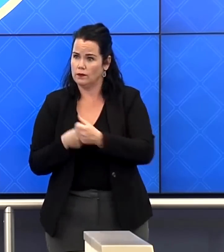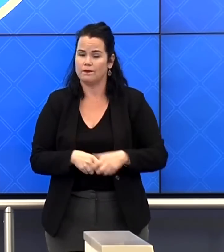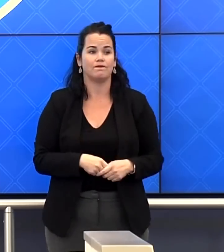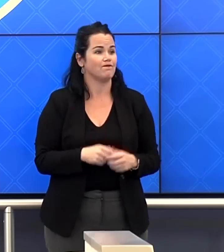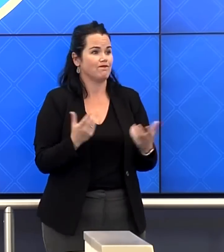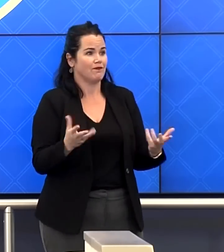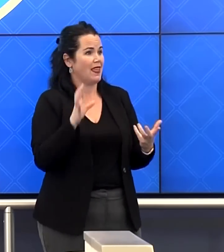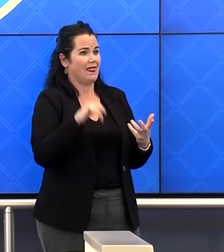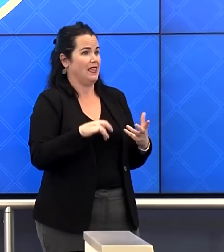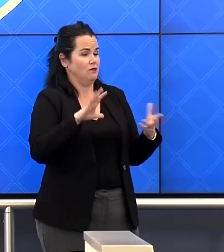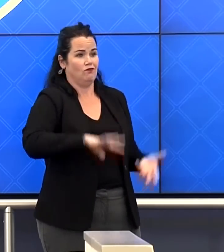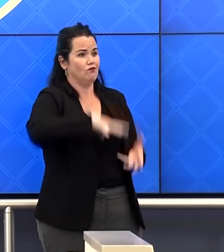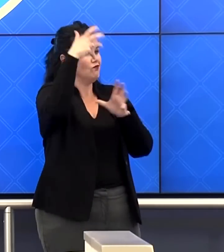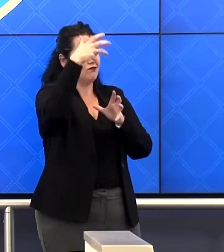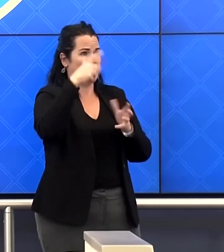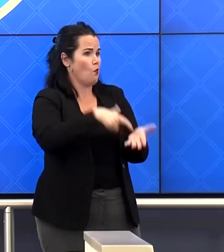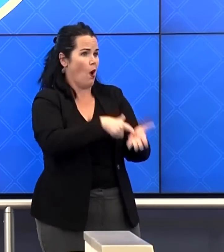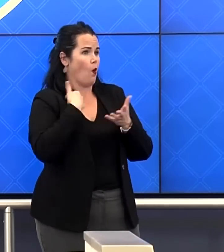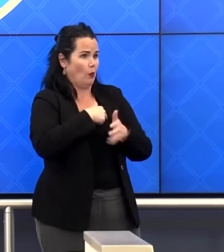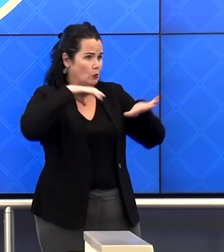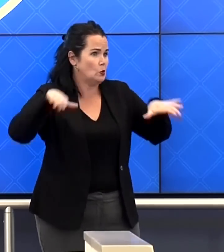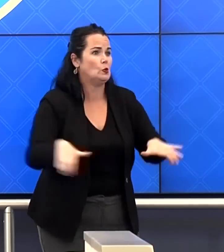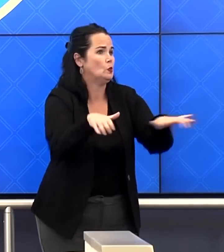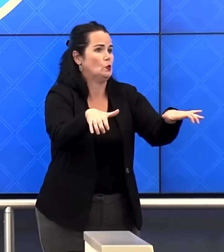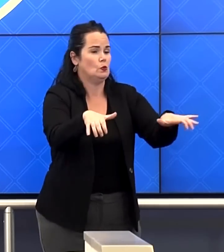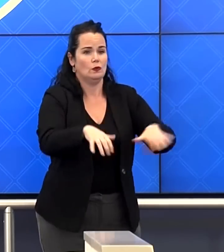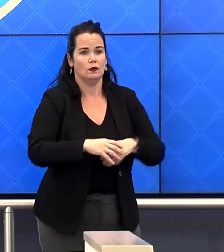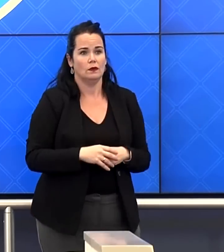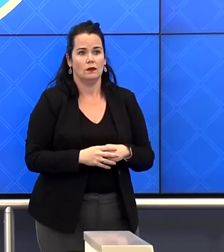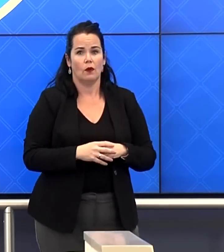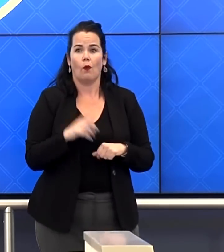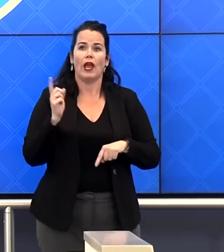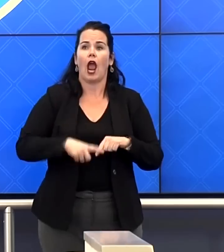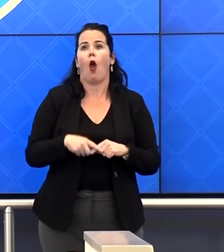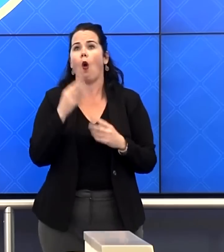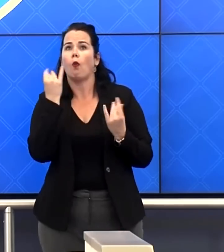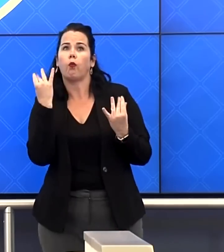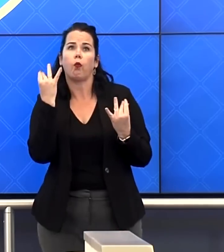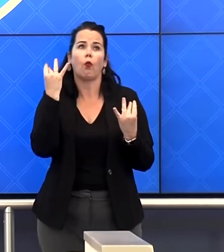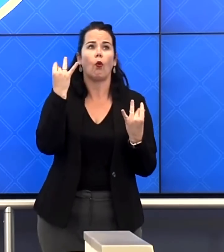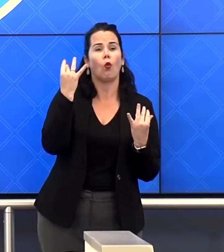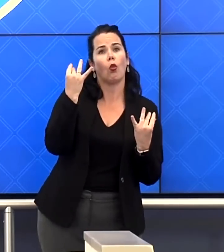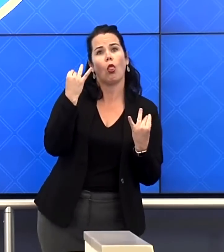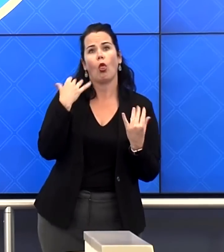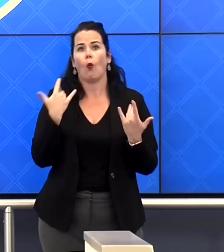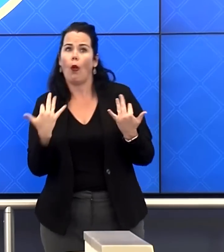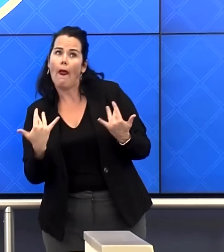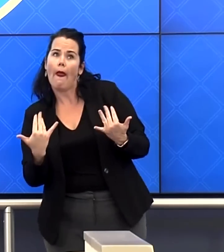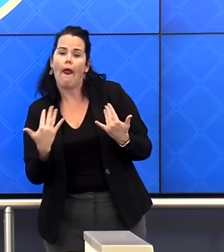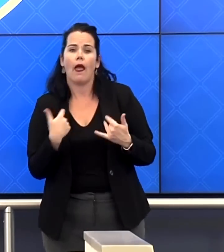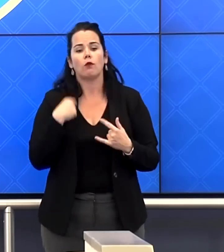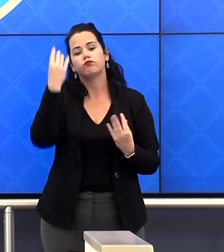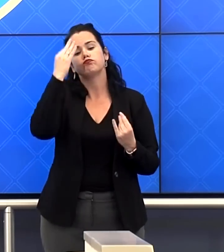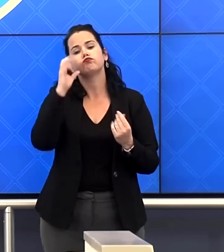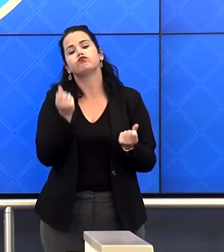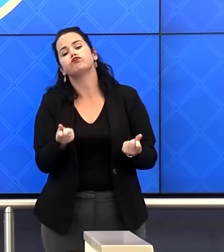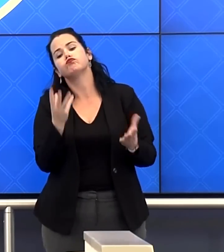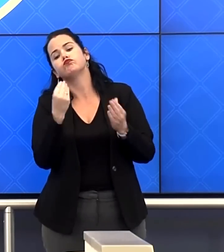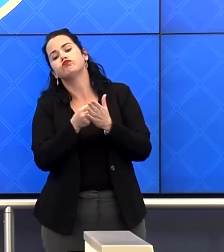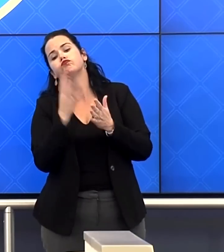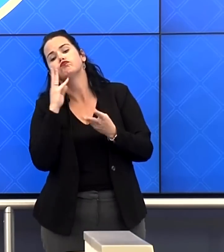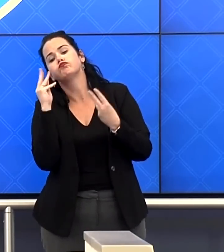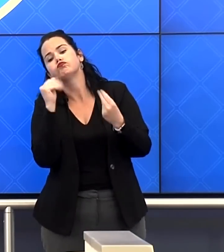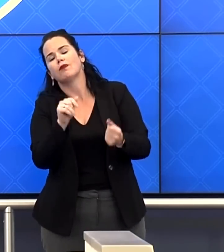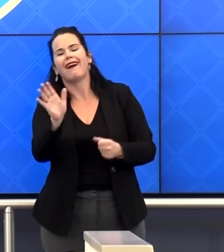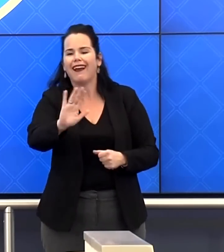take action and that we can't stop to, you know, make every estimate of what the investment is going to be. We're going